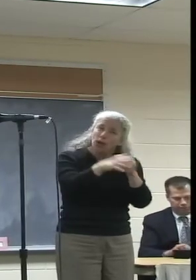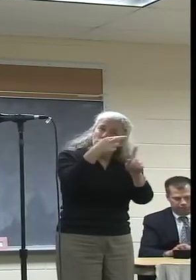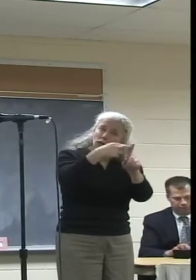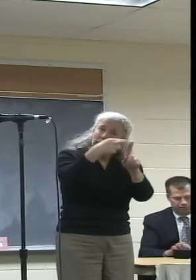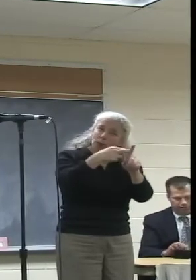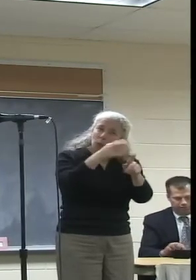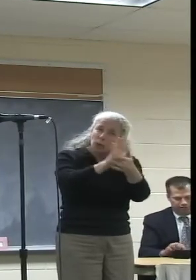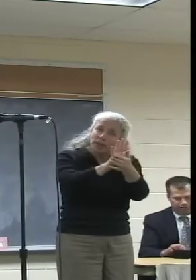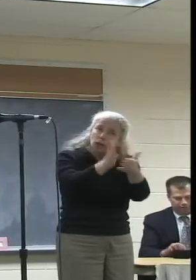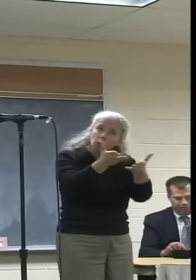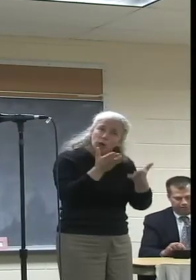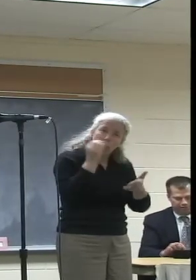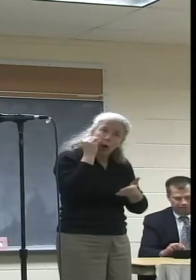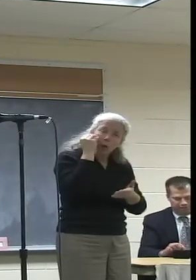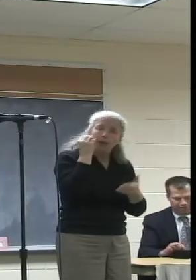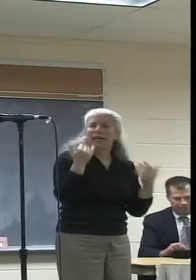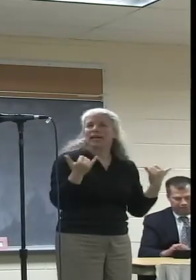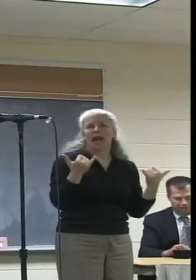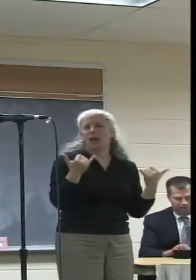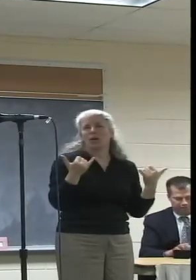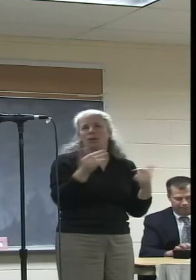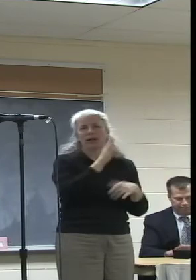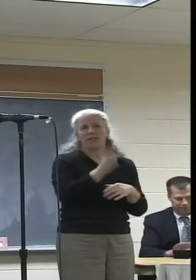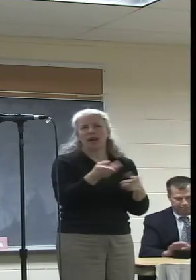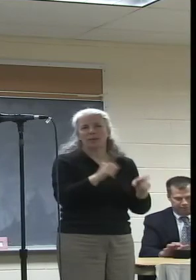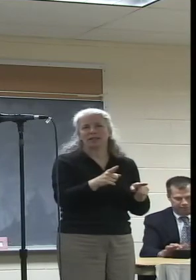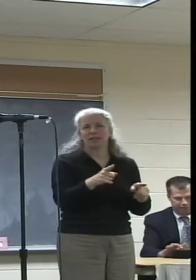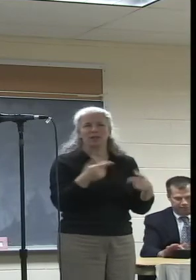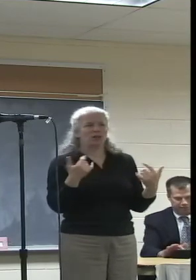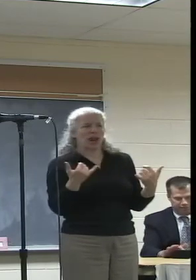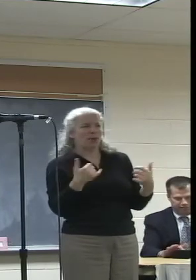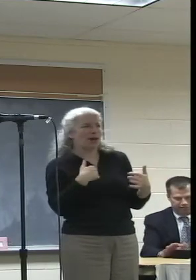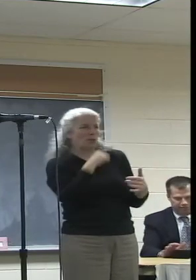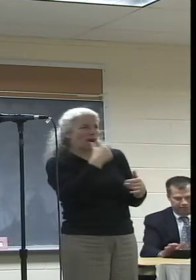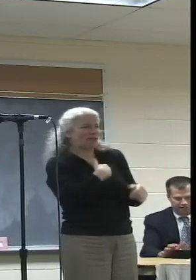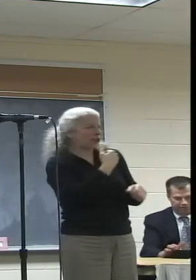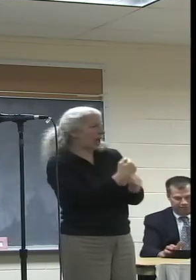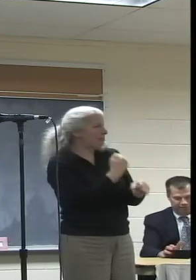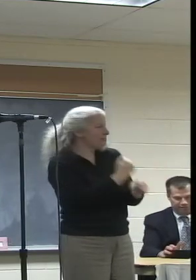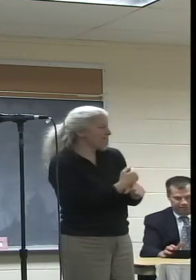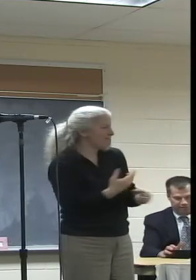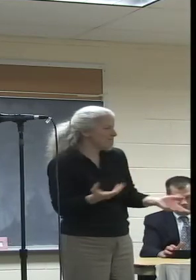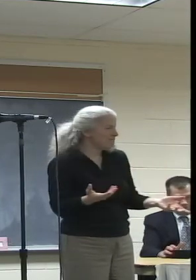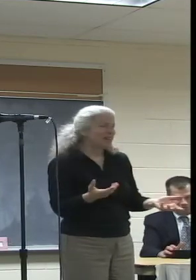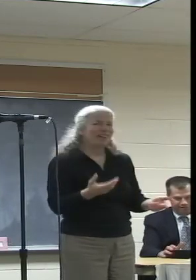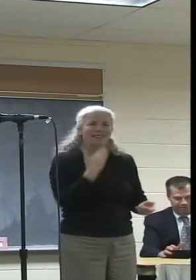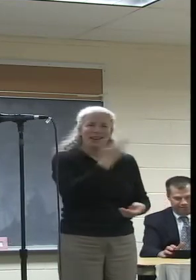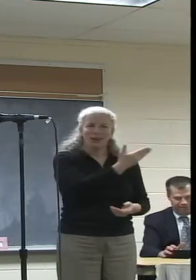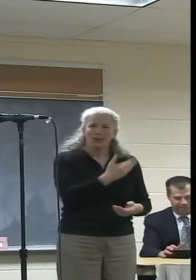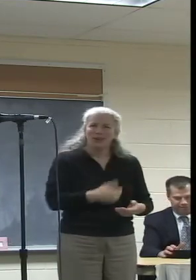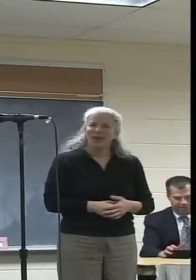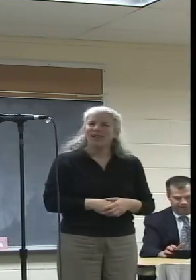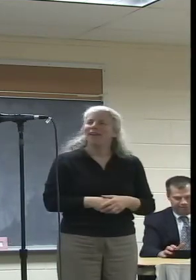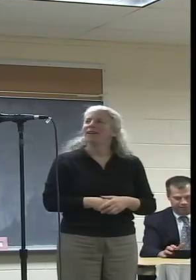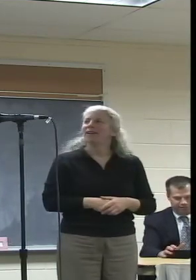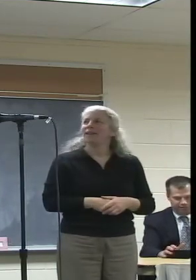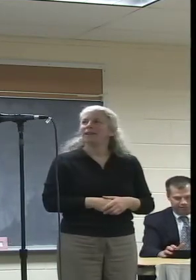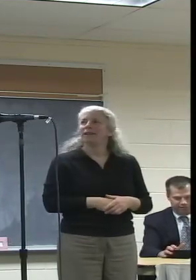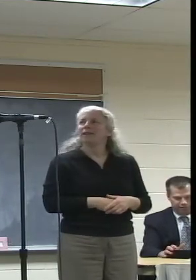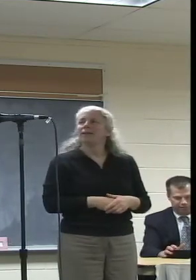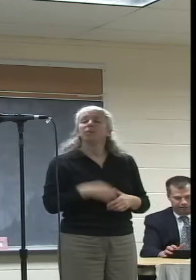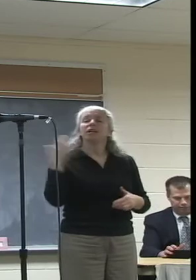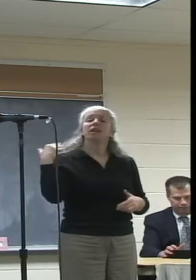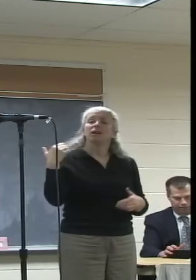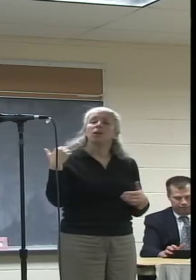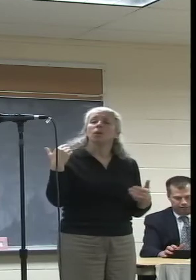home. That doesn't happen anymore. Correct. I'm unemployed now, thank you. But the fact is, is that, that when